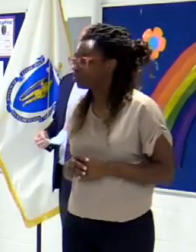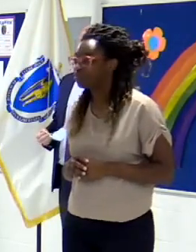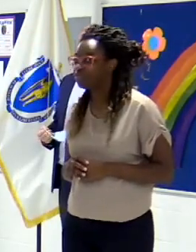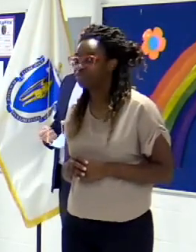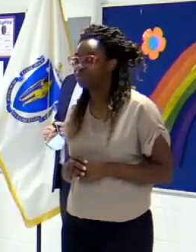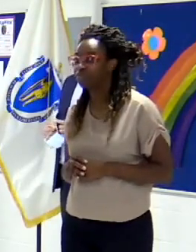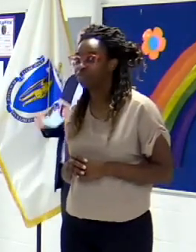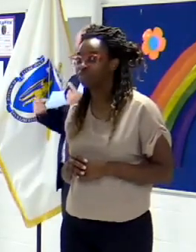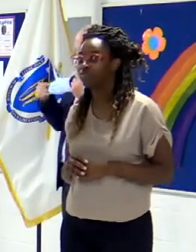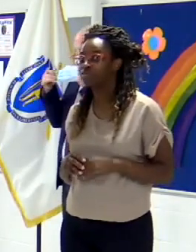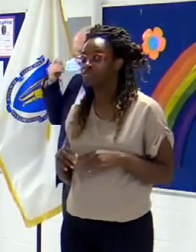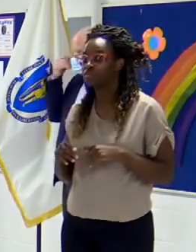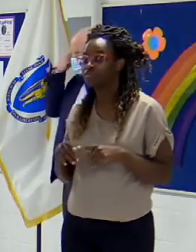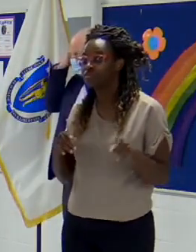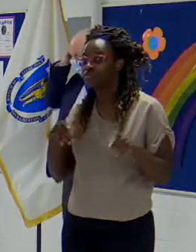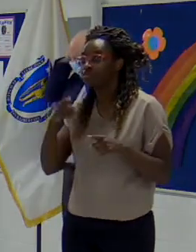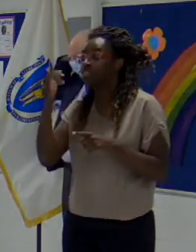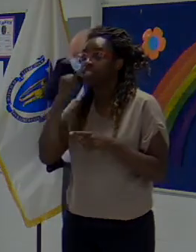and